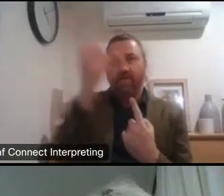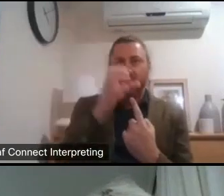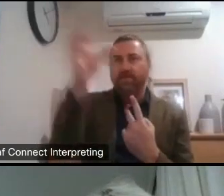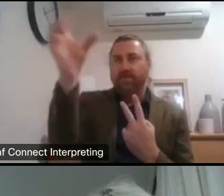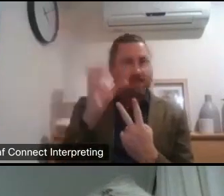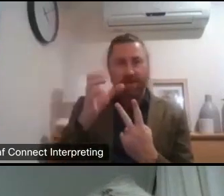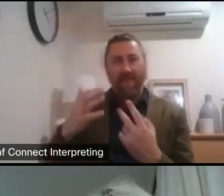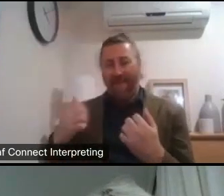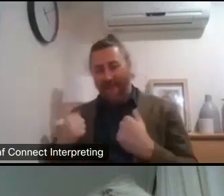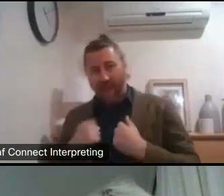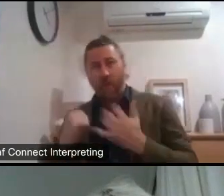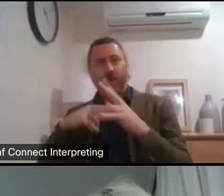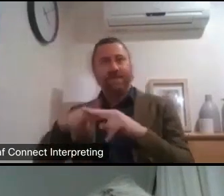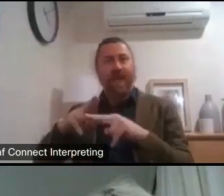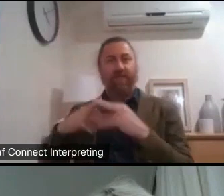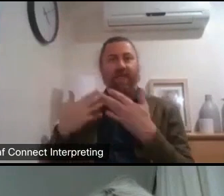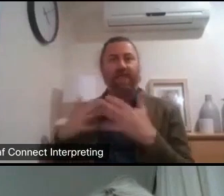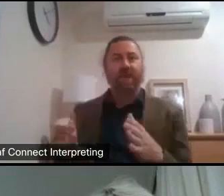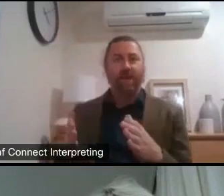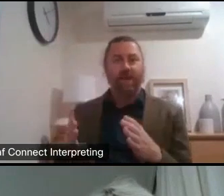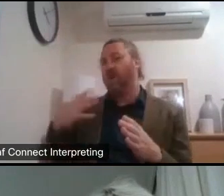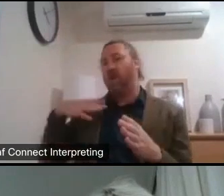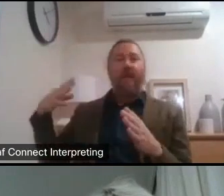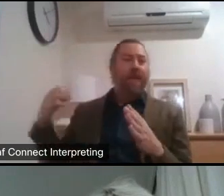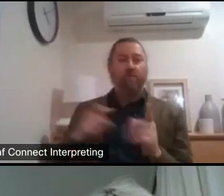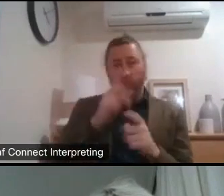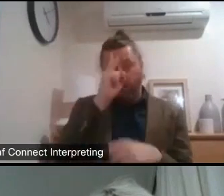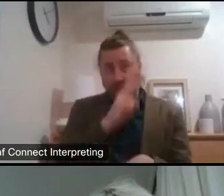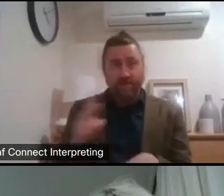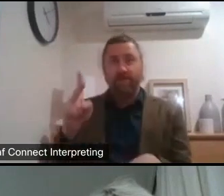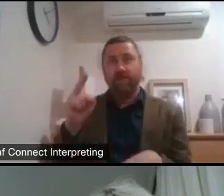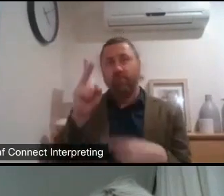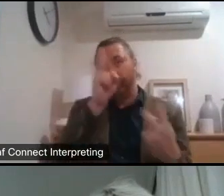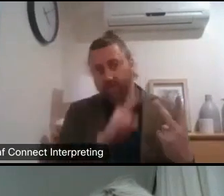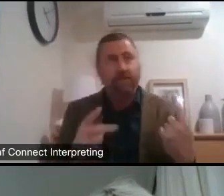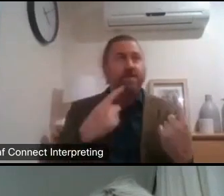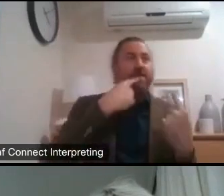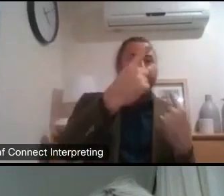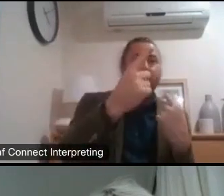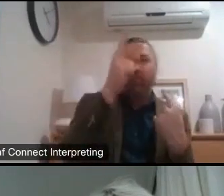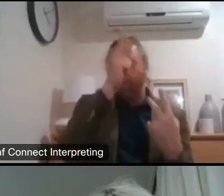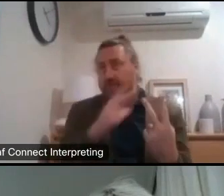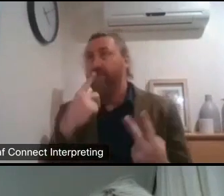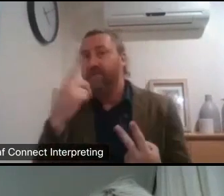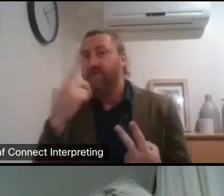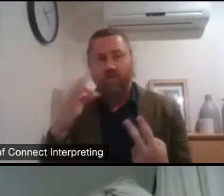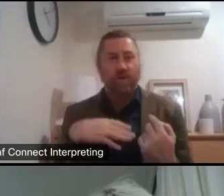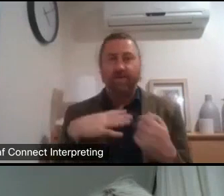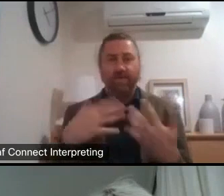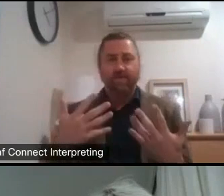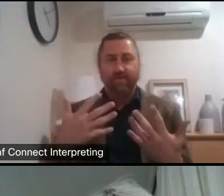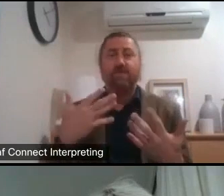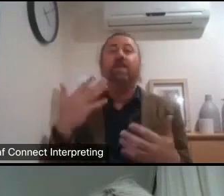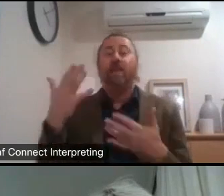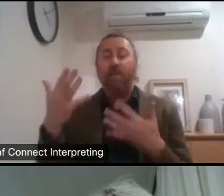the get-go it means you don't have to say everything twice and it means that there's a lot better chance that the process